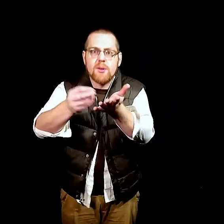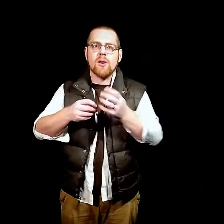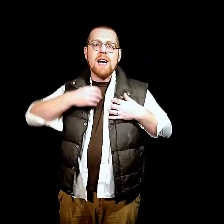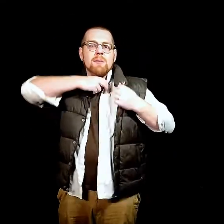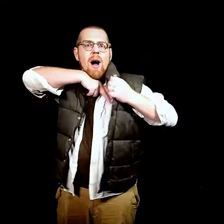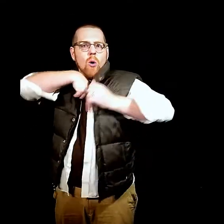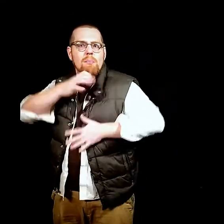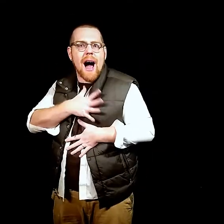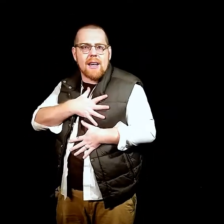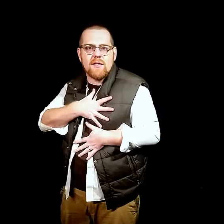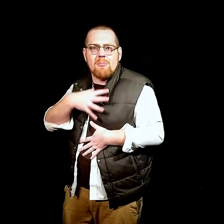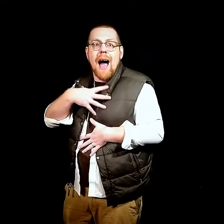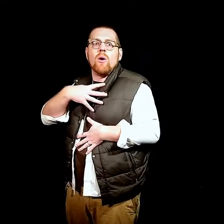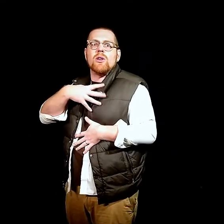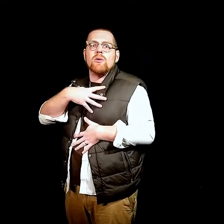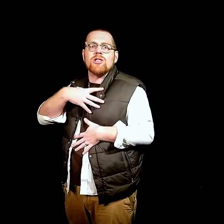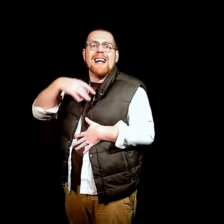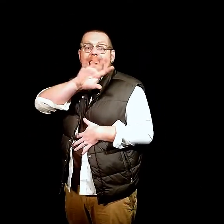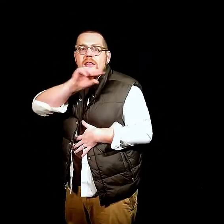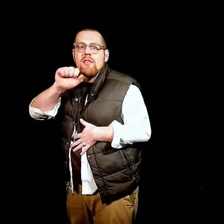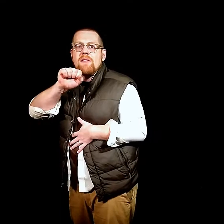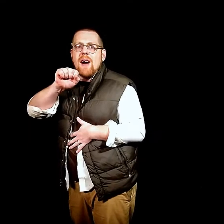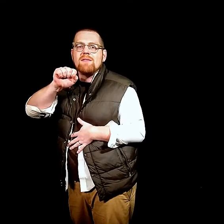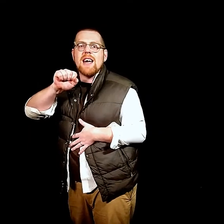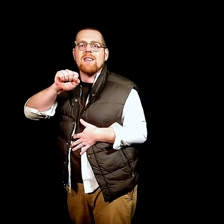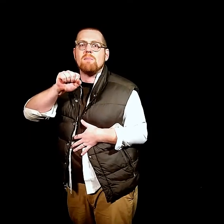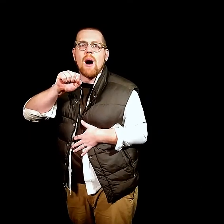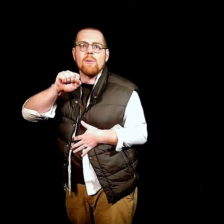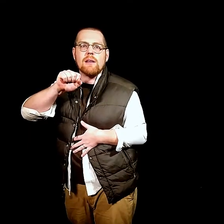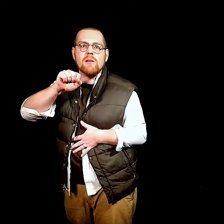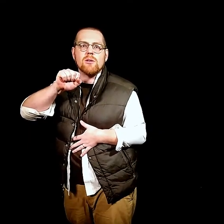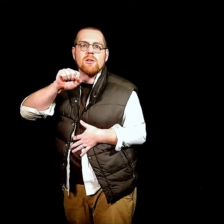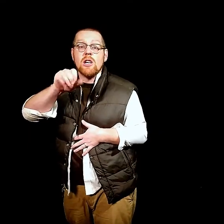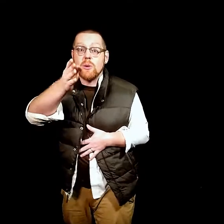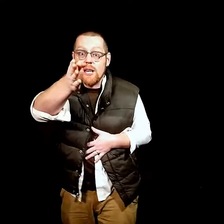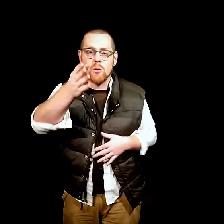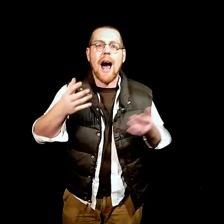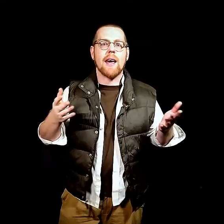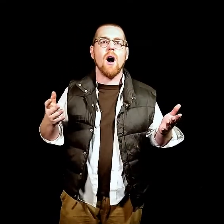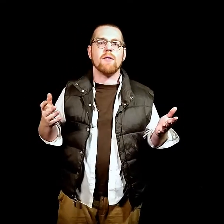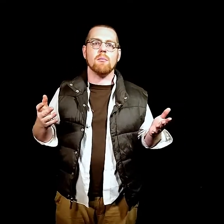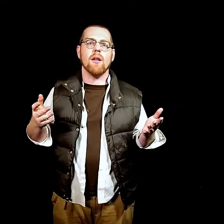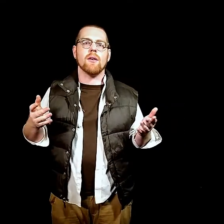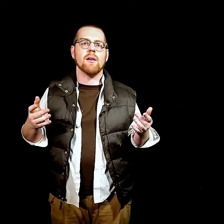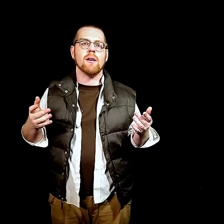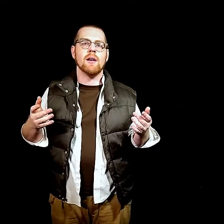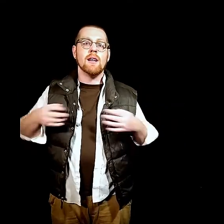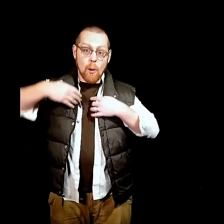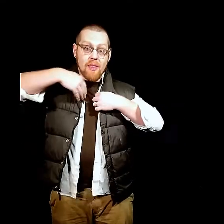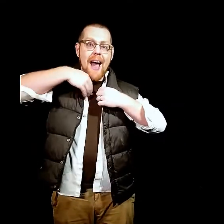into my own pockets for my own use. Like a thief, I have taken the power they lose. So here's what I can offer, brother. That when that